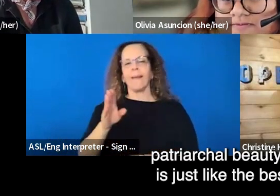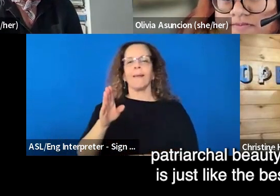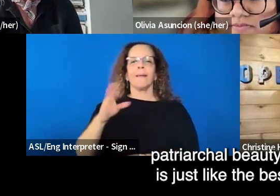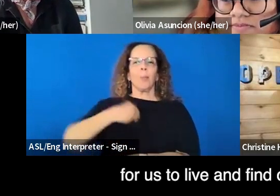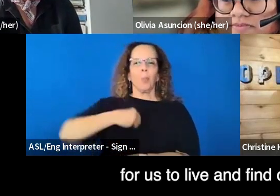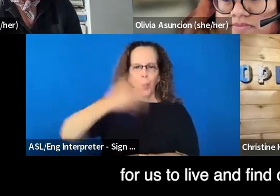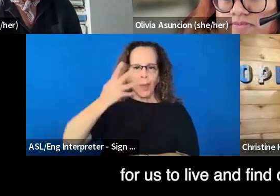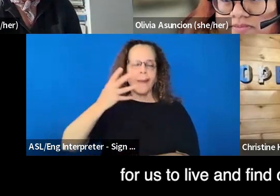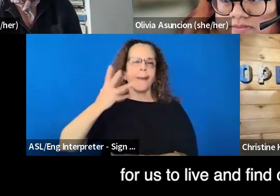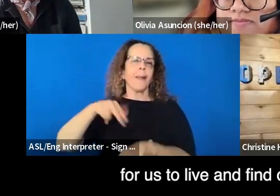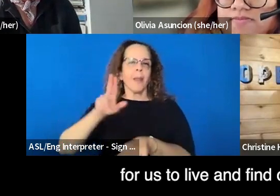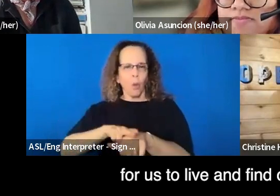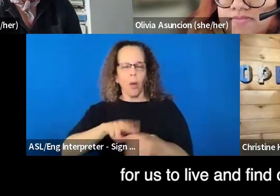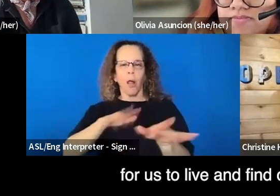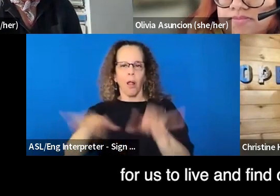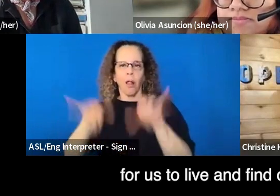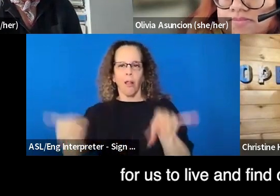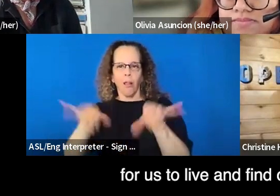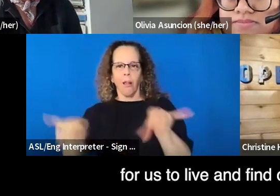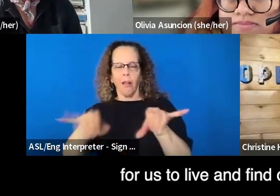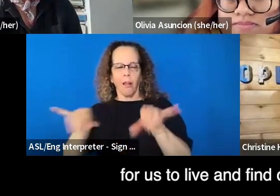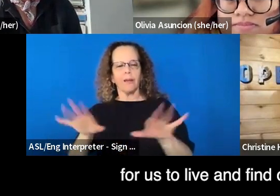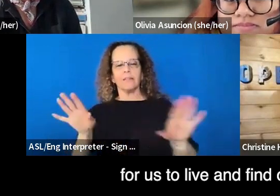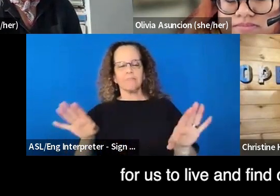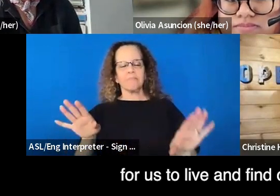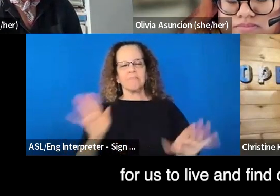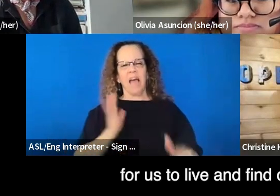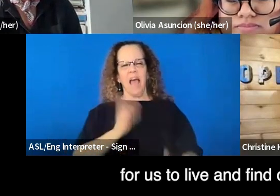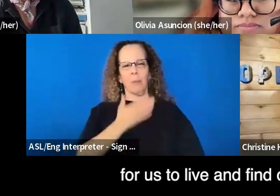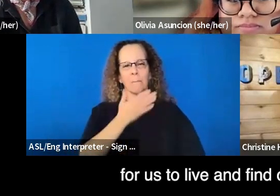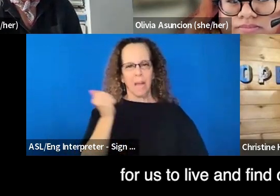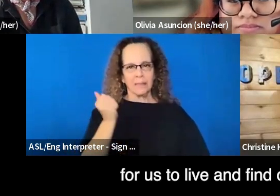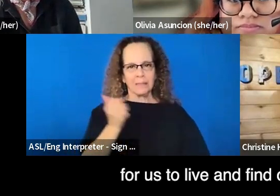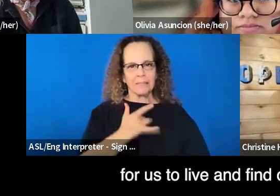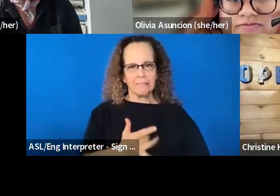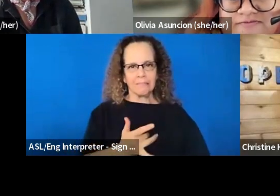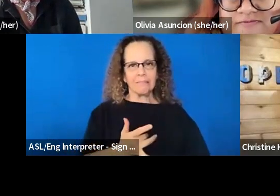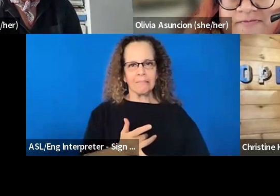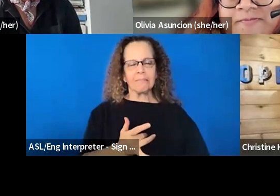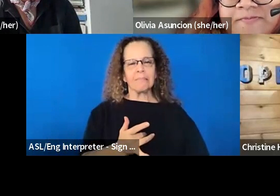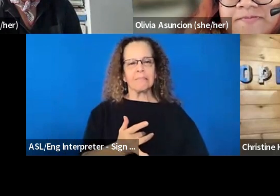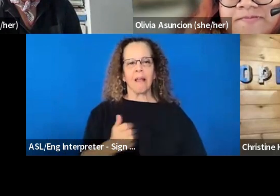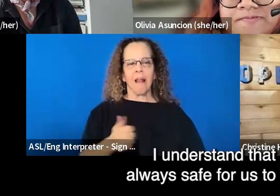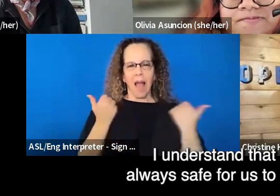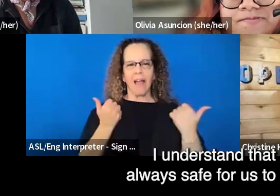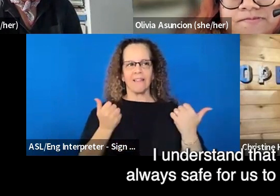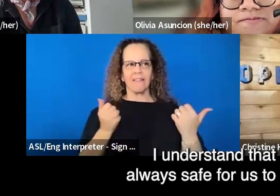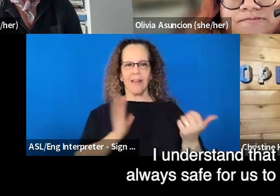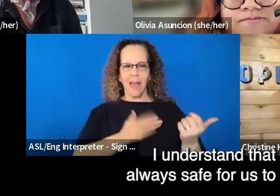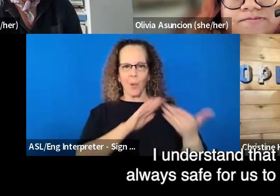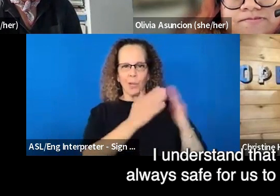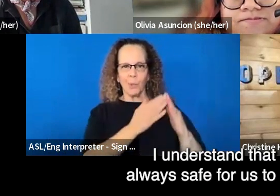the best way for us to to live and find community. I